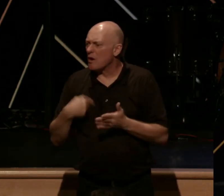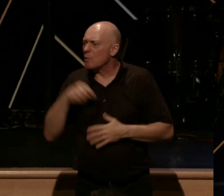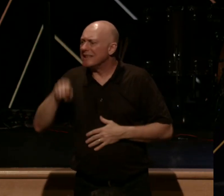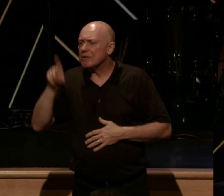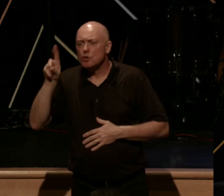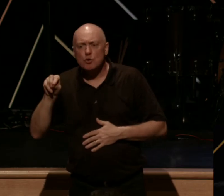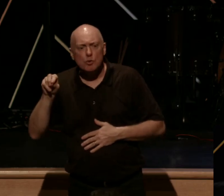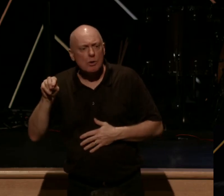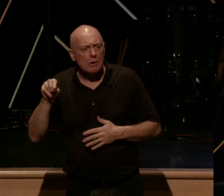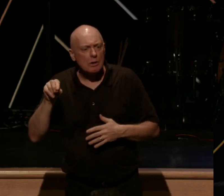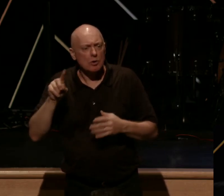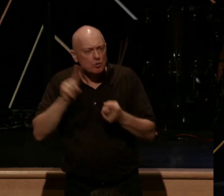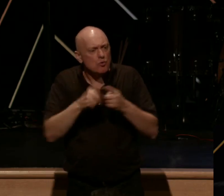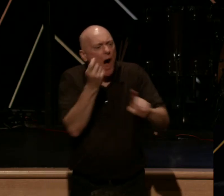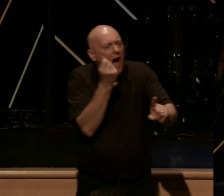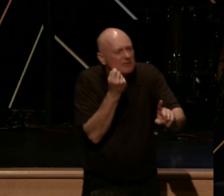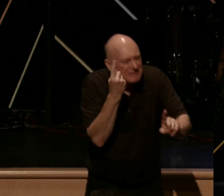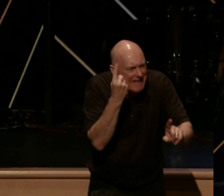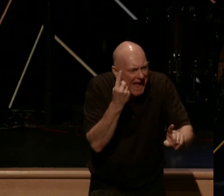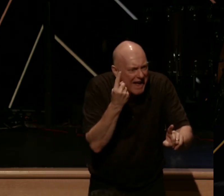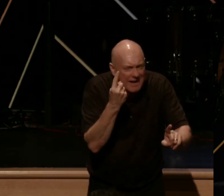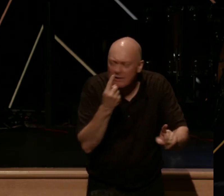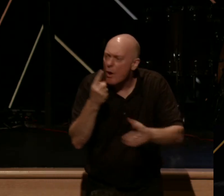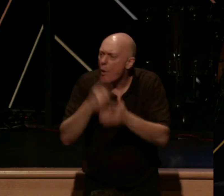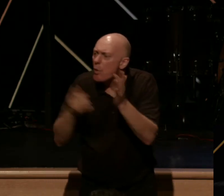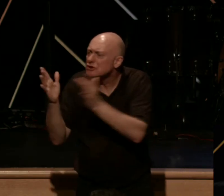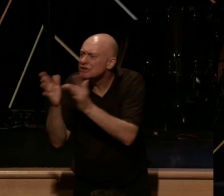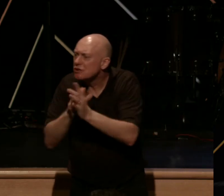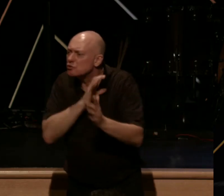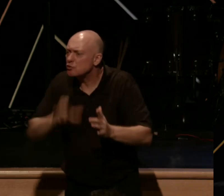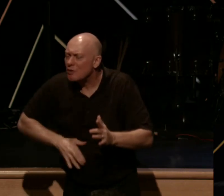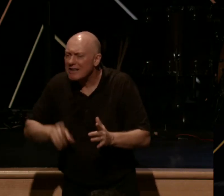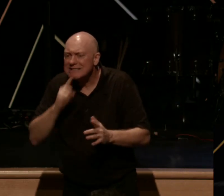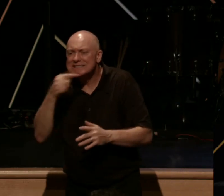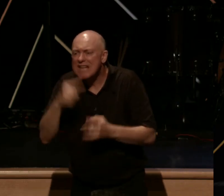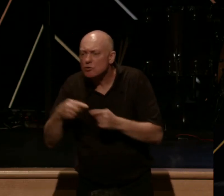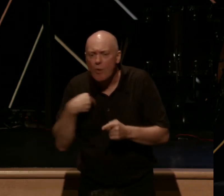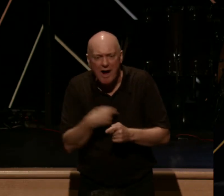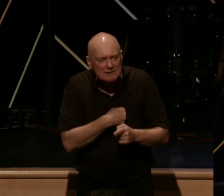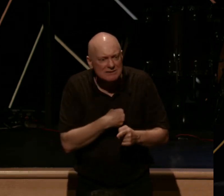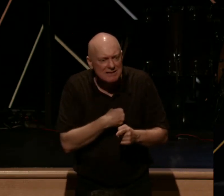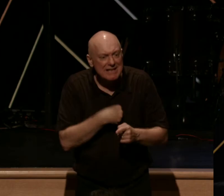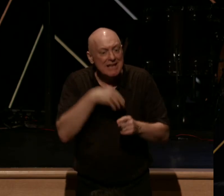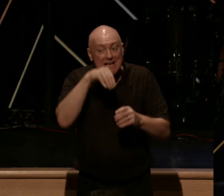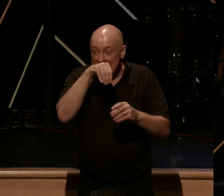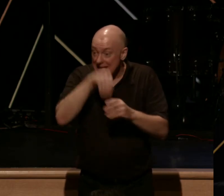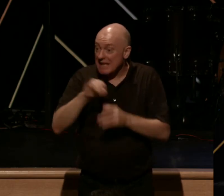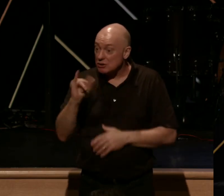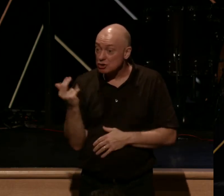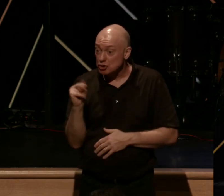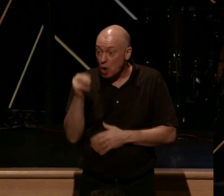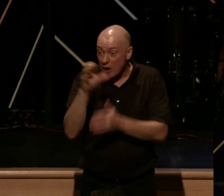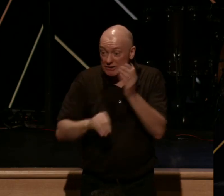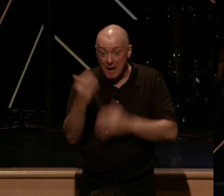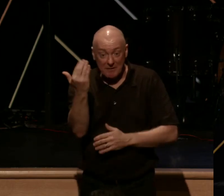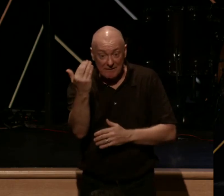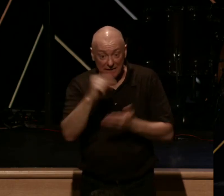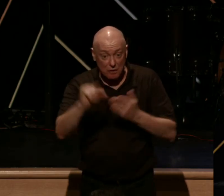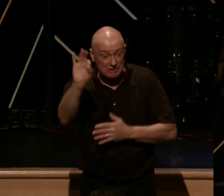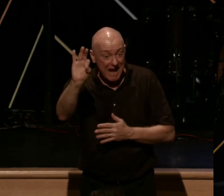to understand what Jesus Christ is saying to us in John chapter 15 verse 9 when he